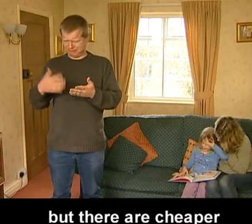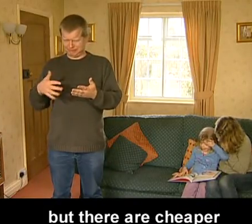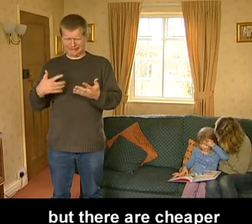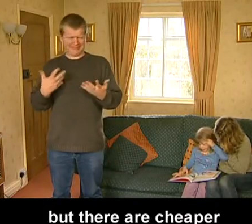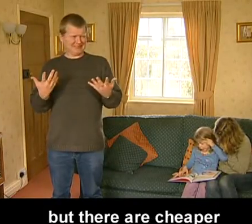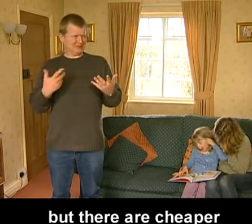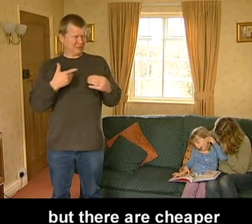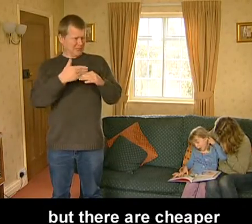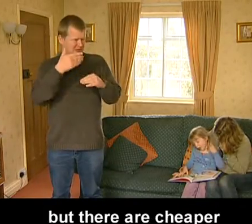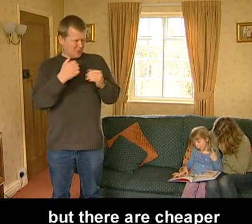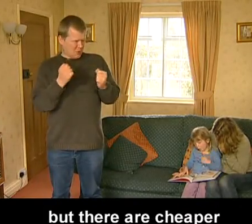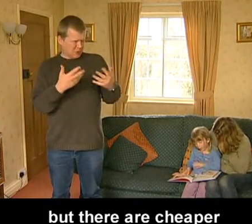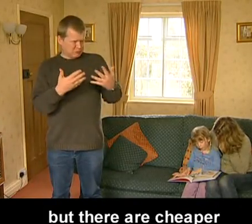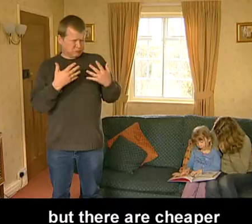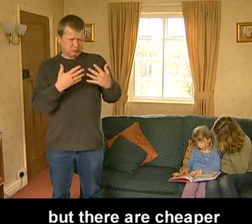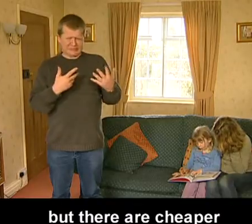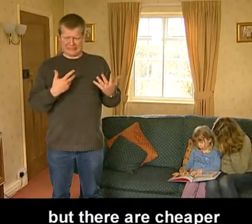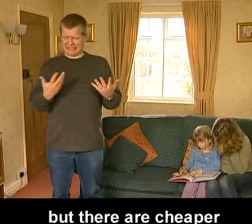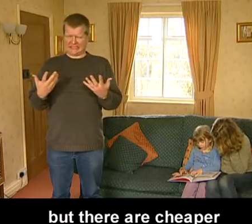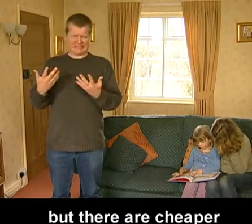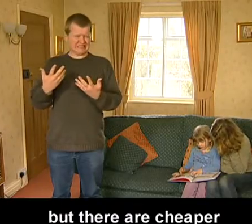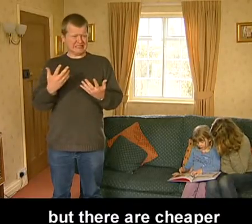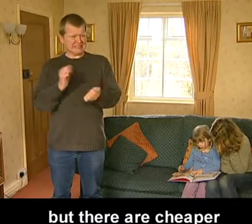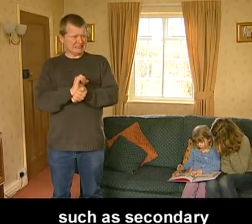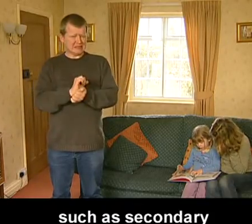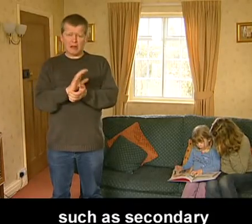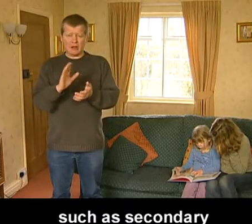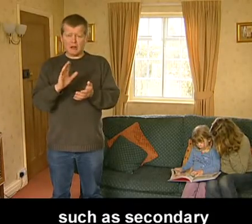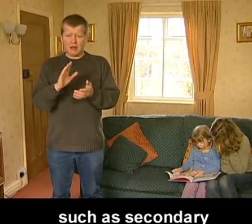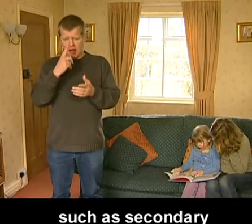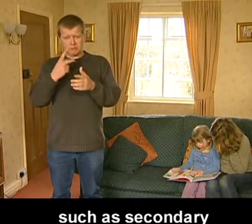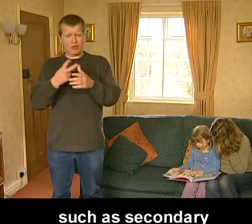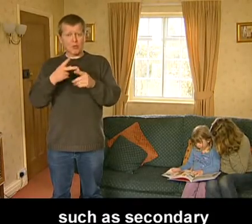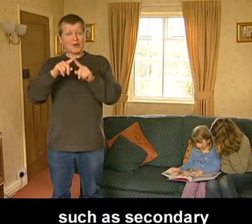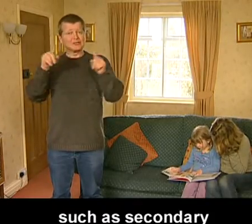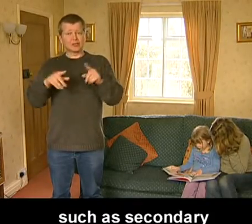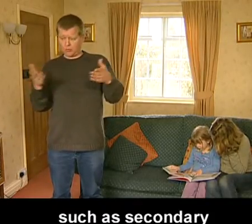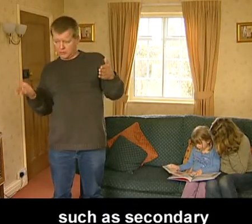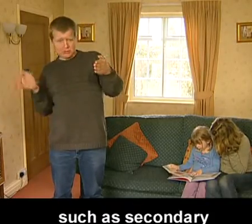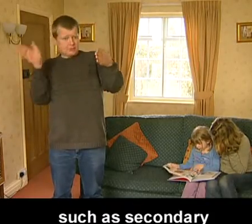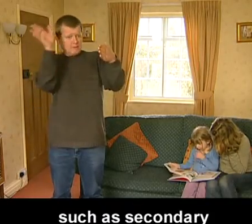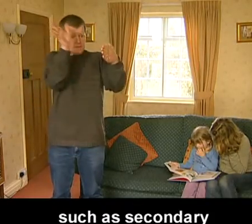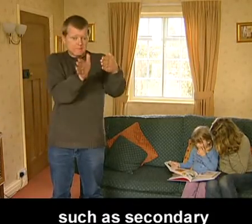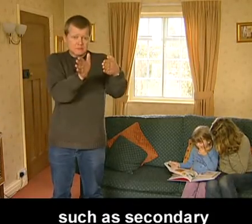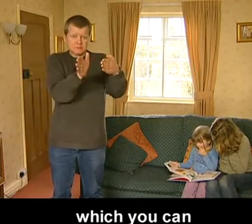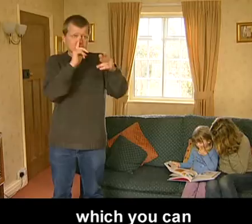But there are cheaper alternatives, such as secondary double glazing, which you can easily fit yourself.